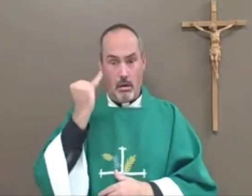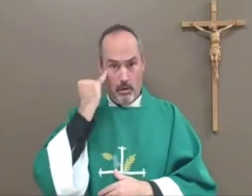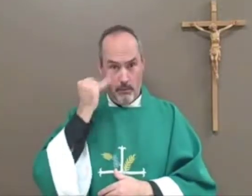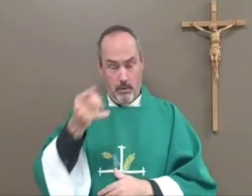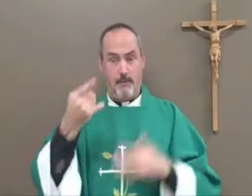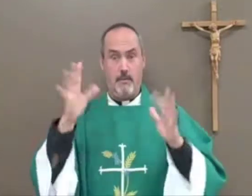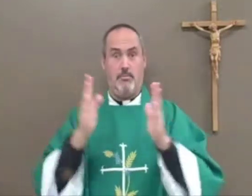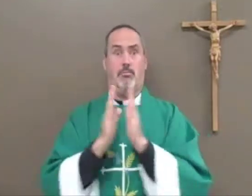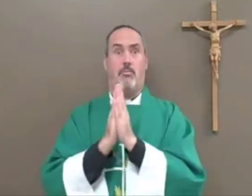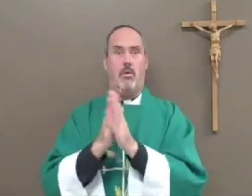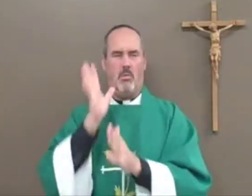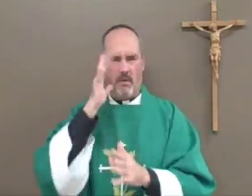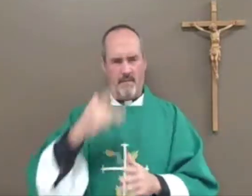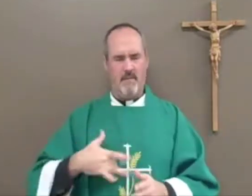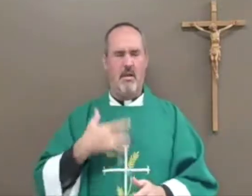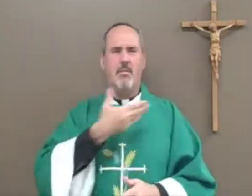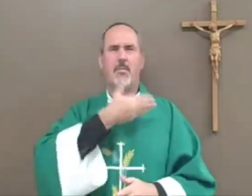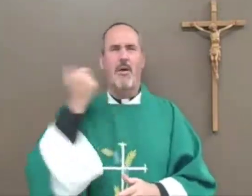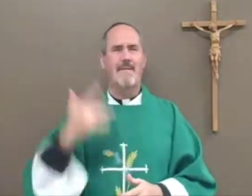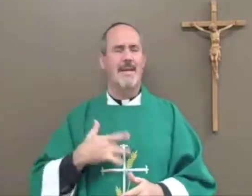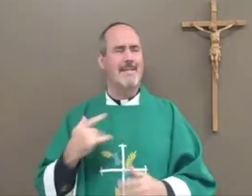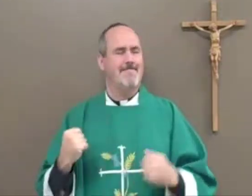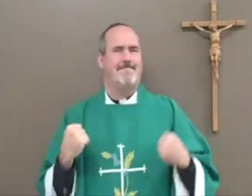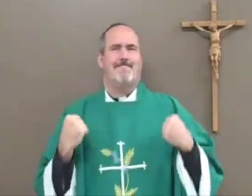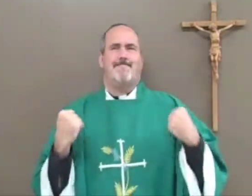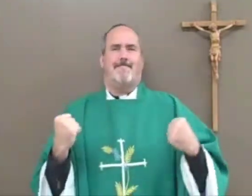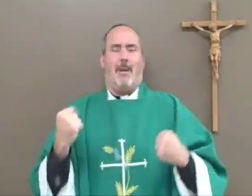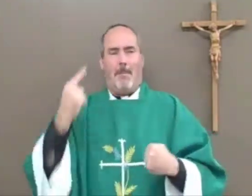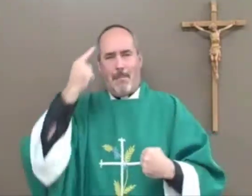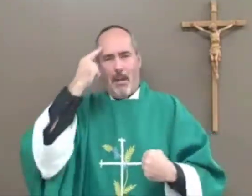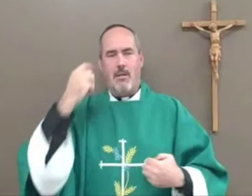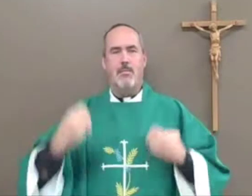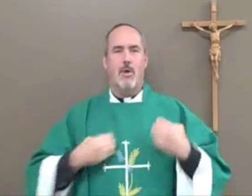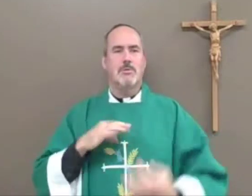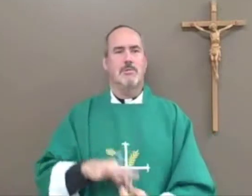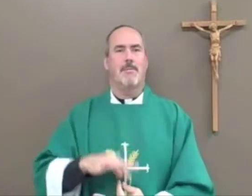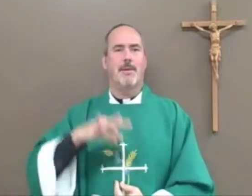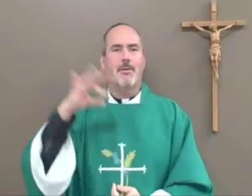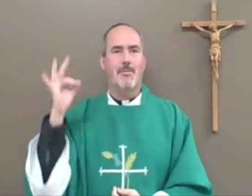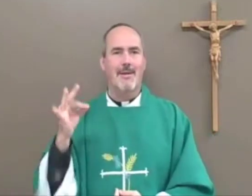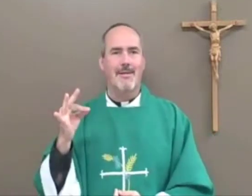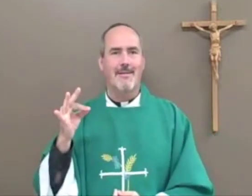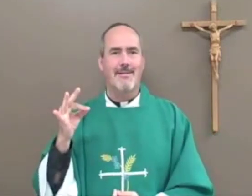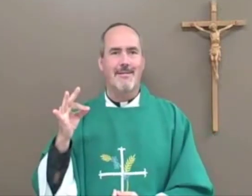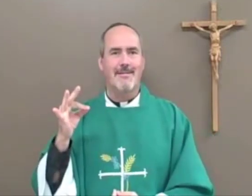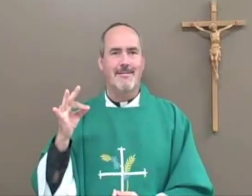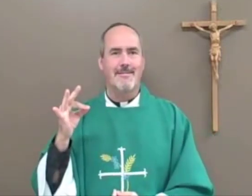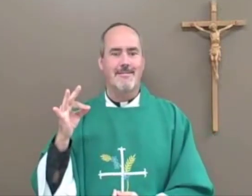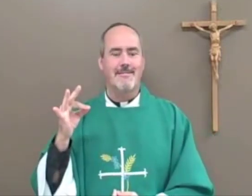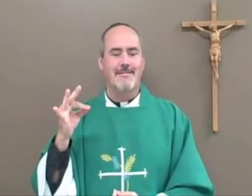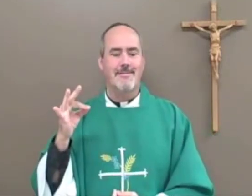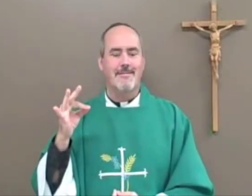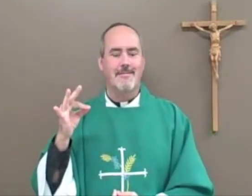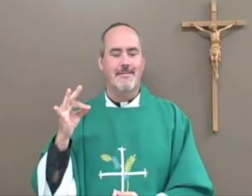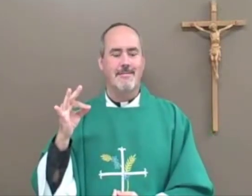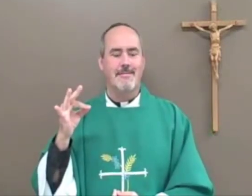same. After you pray, and you spend that time connected to God, your spirit will become